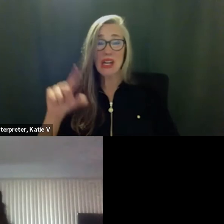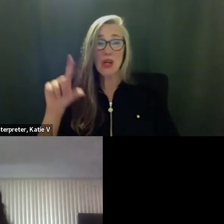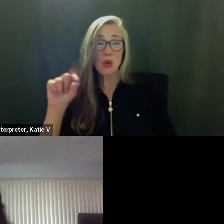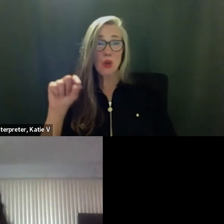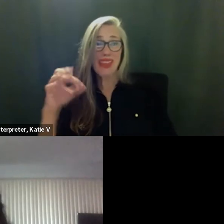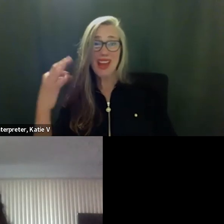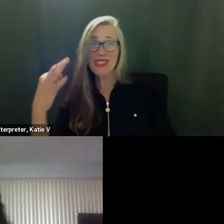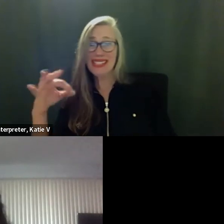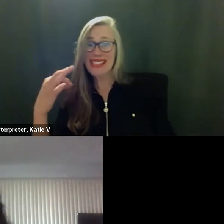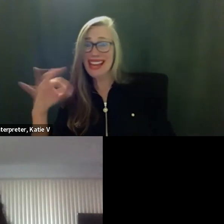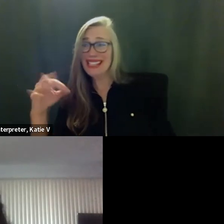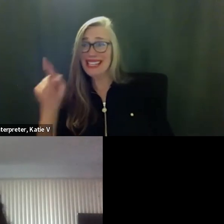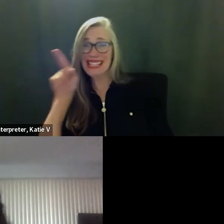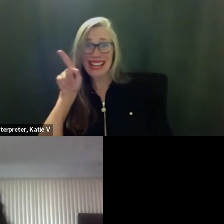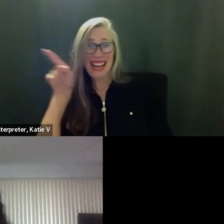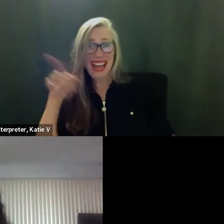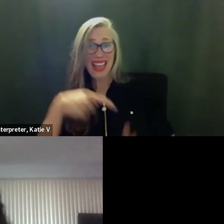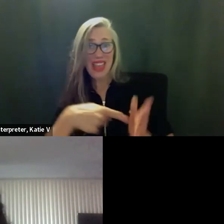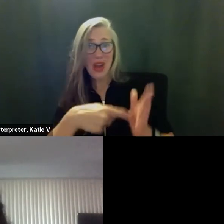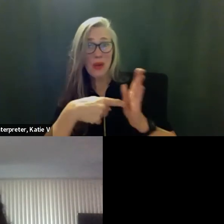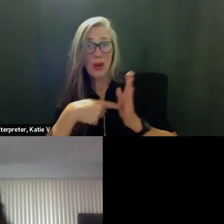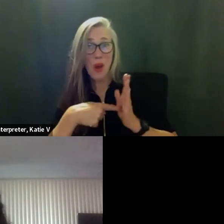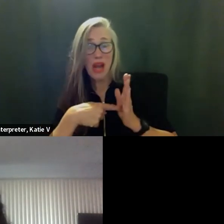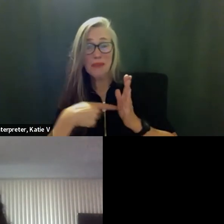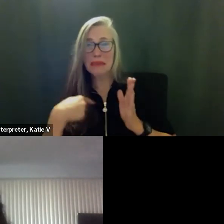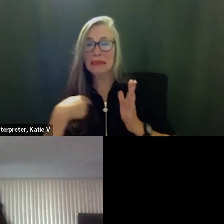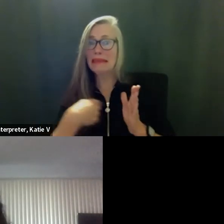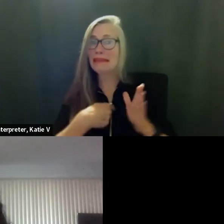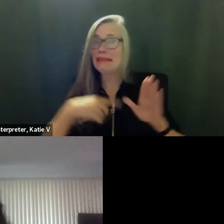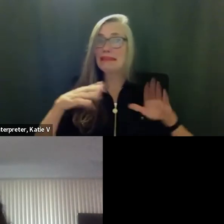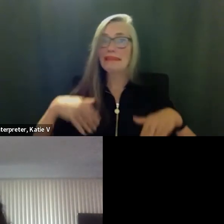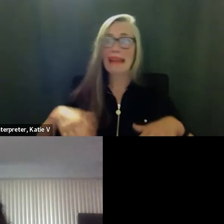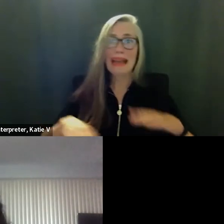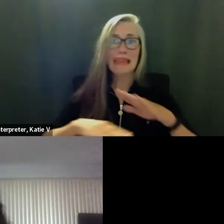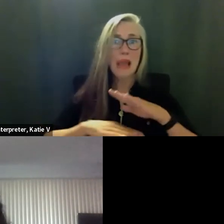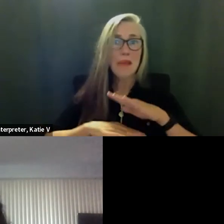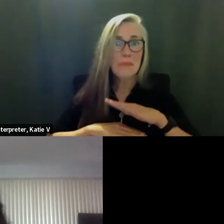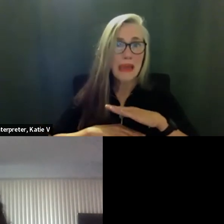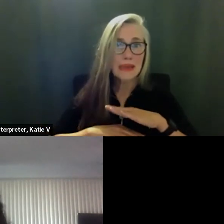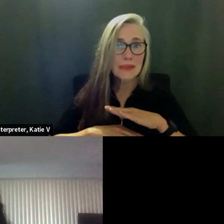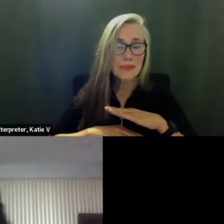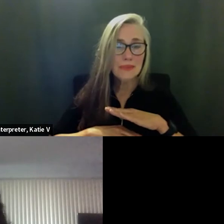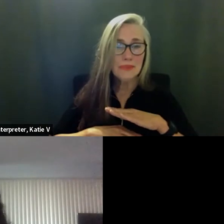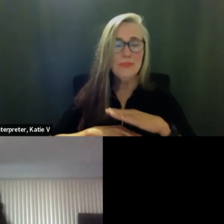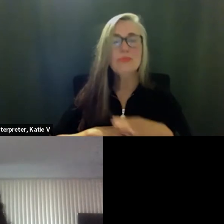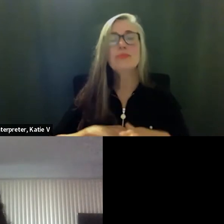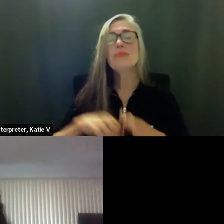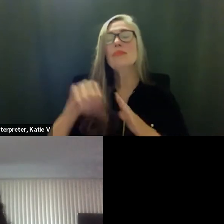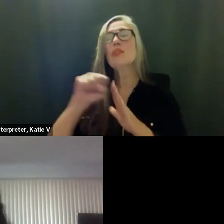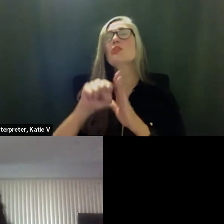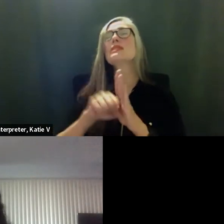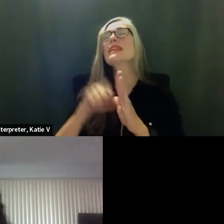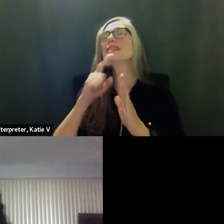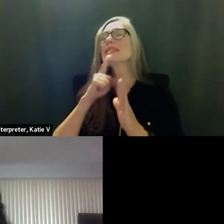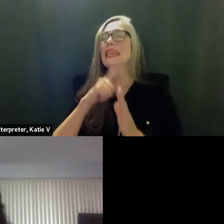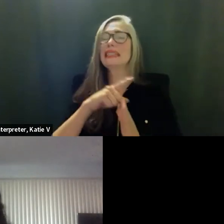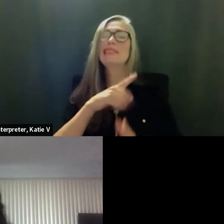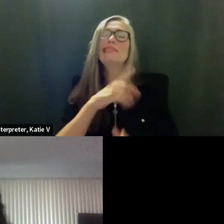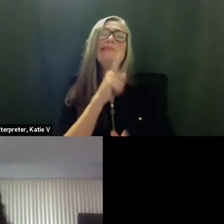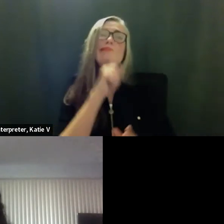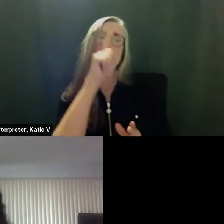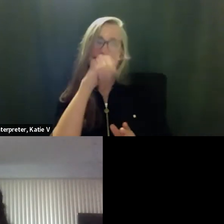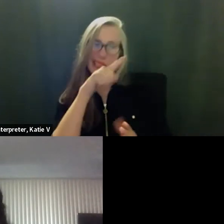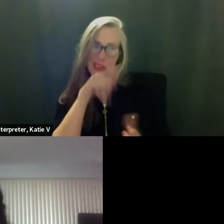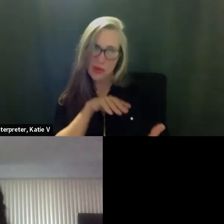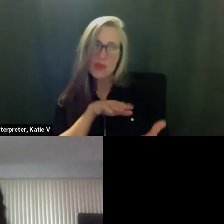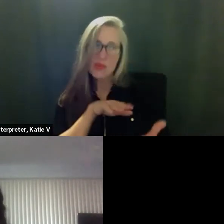so what the state had requested specifically is to create a goal that's going to address that's that specific group